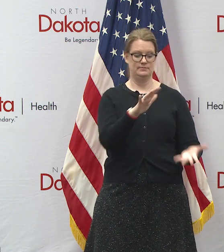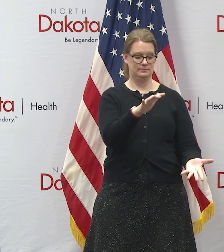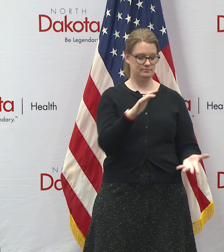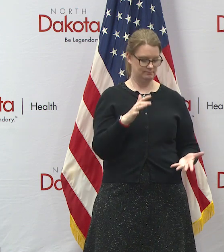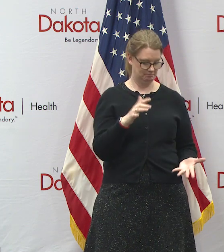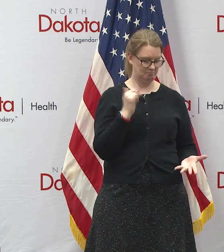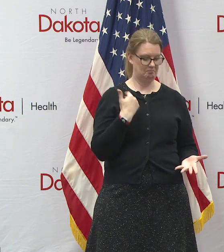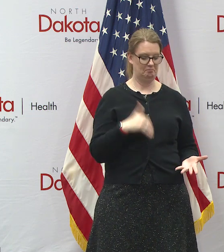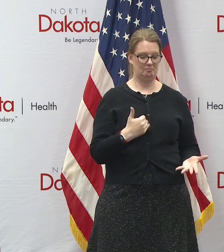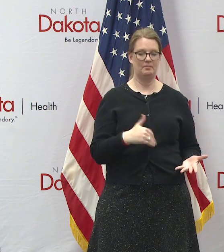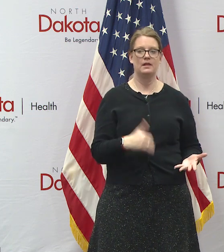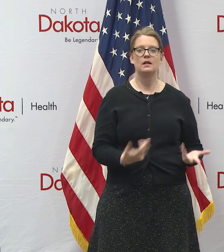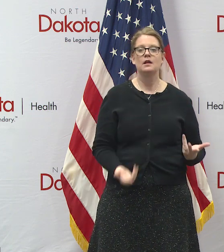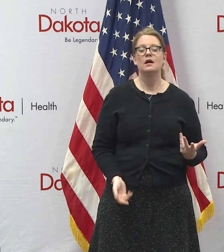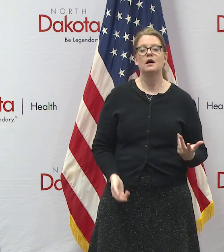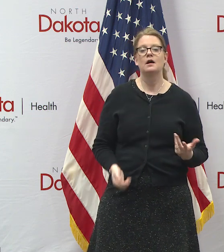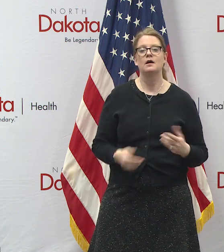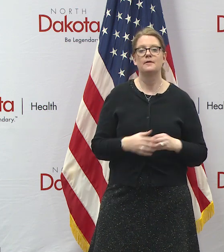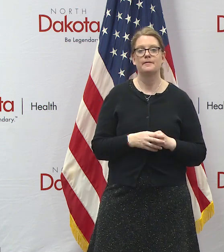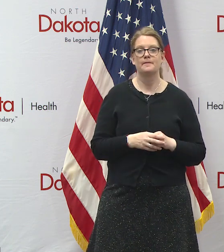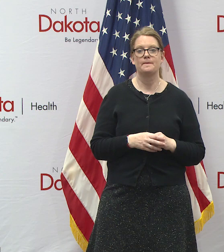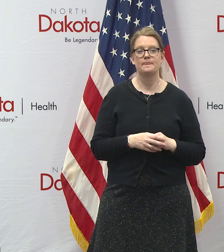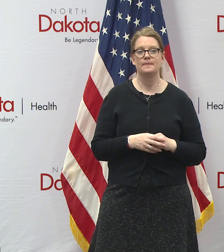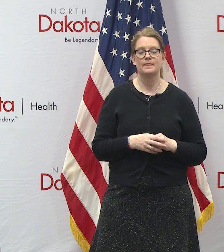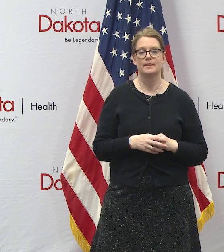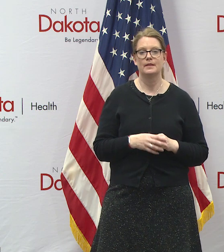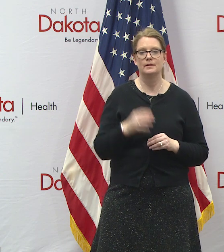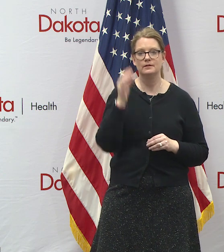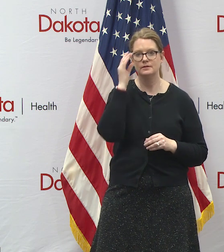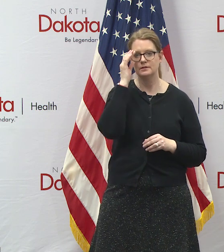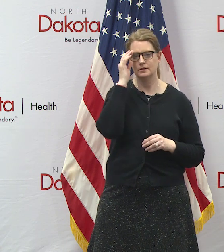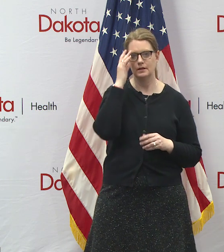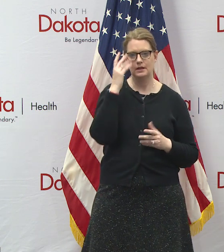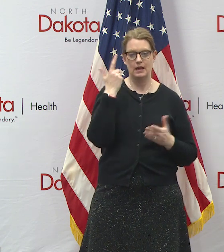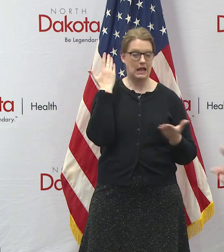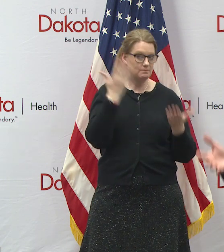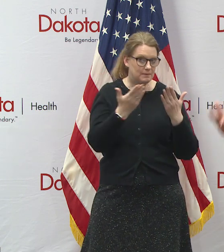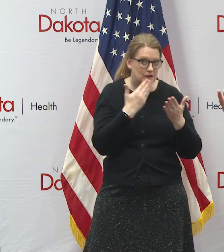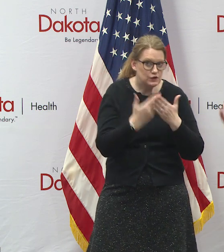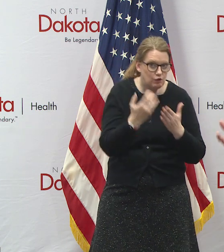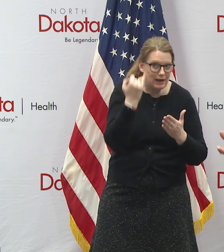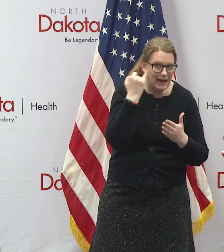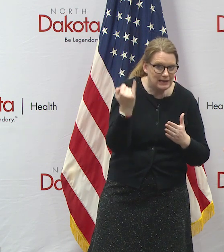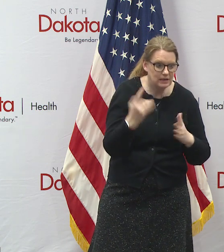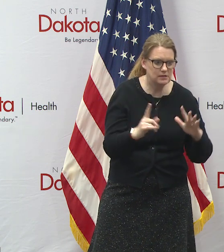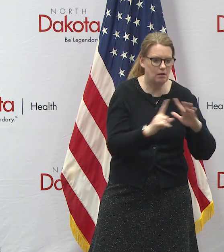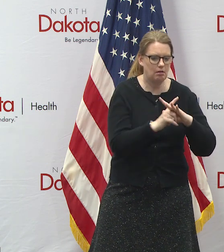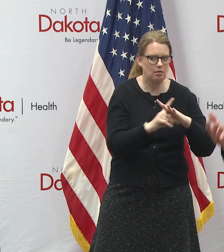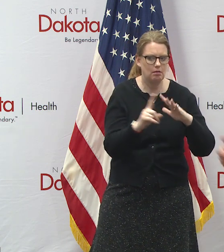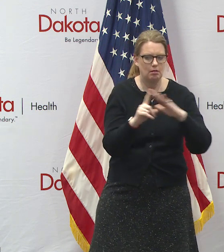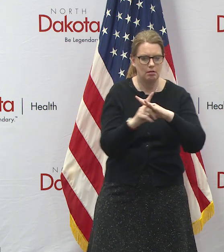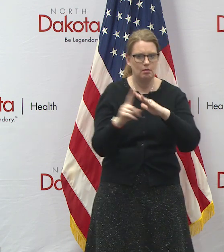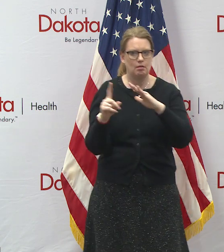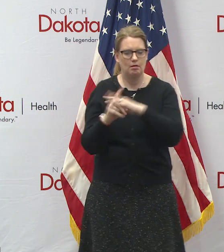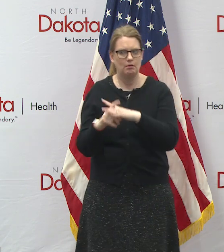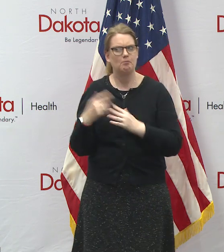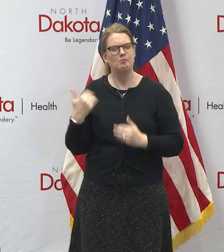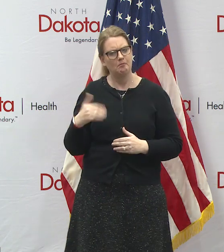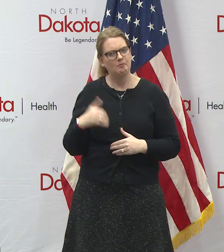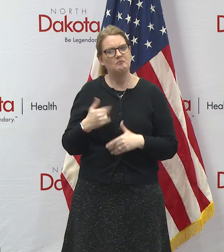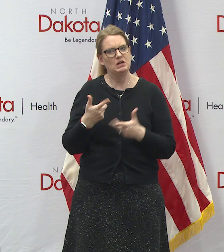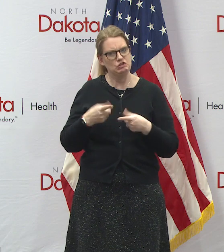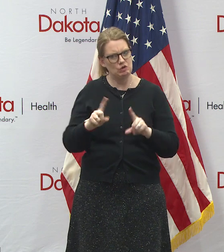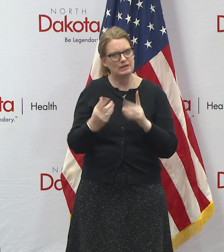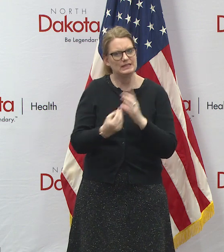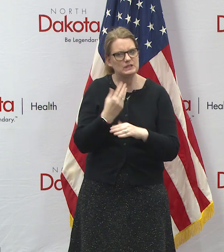from that again one of the great things is there's there may be great ideas uh that pop up from these that over the course of this spring we can